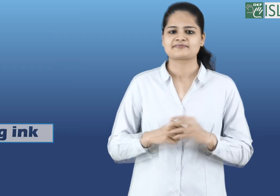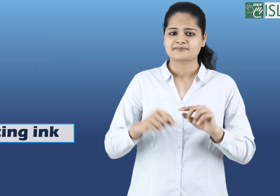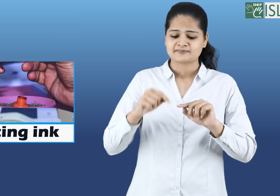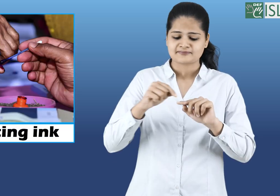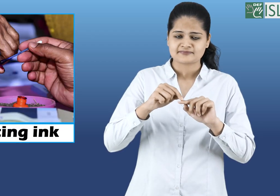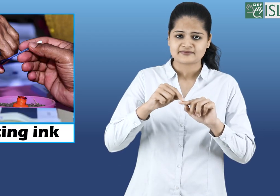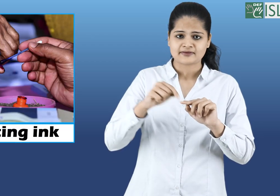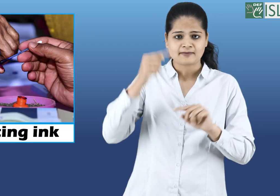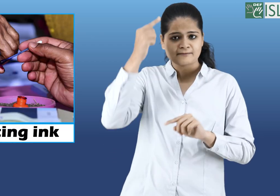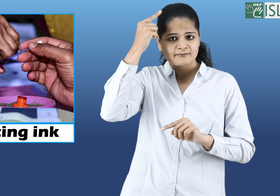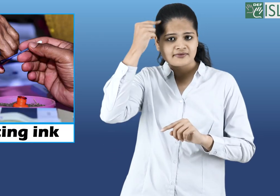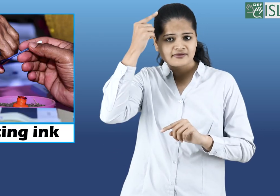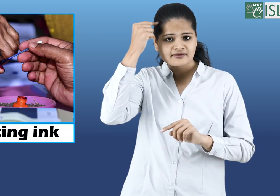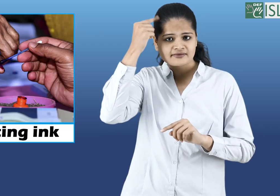Voting Inc.